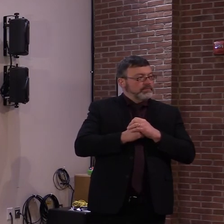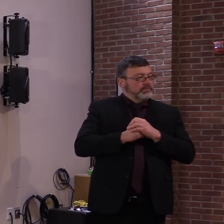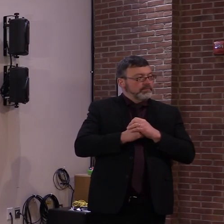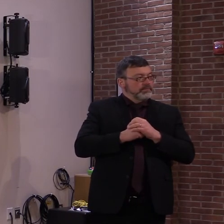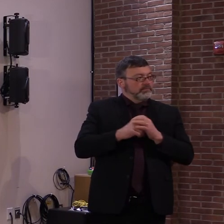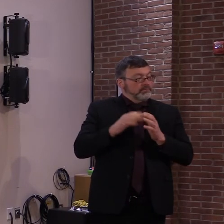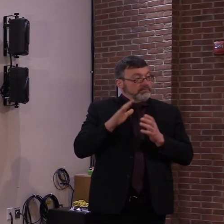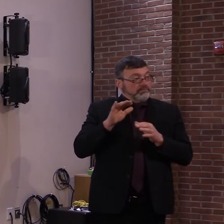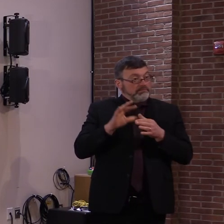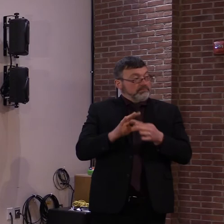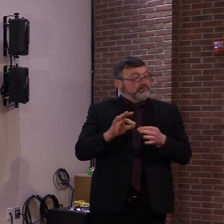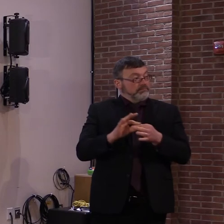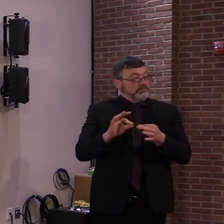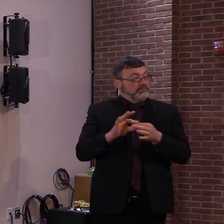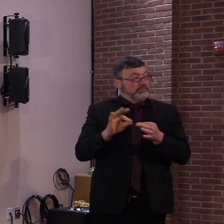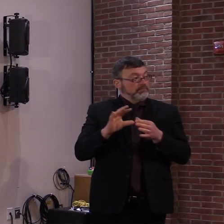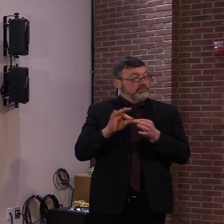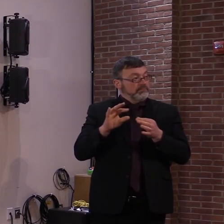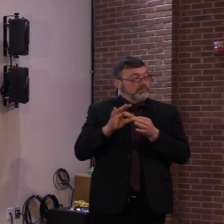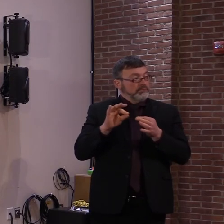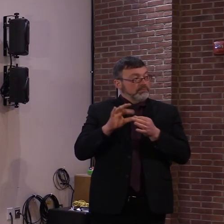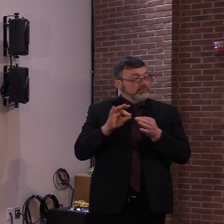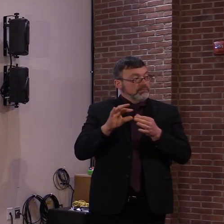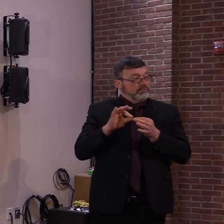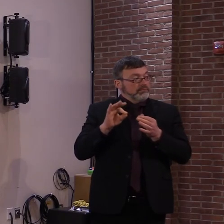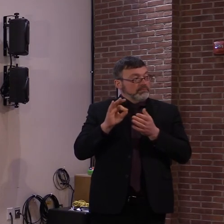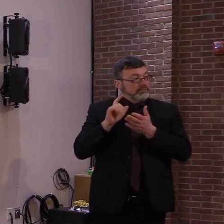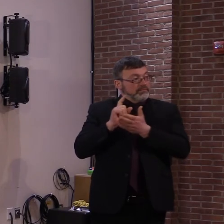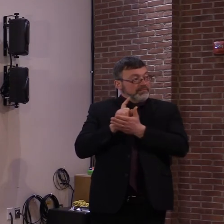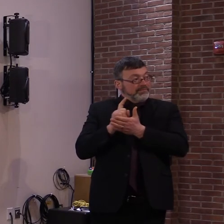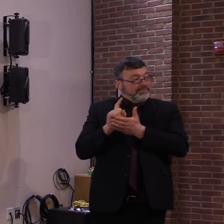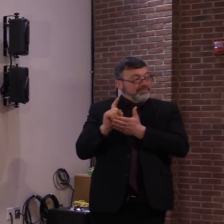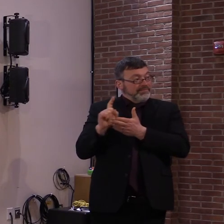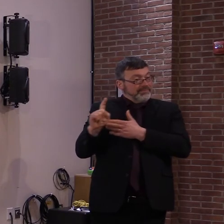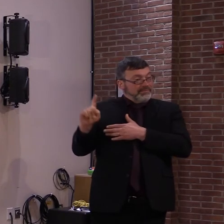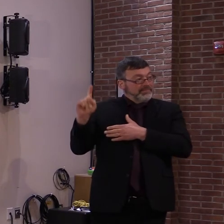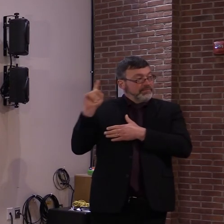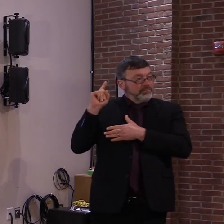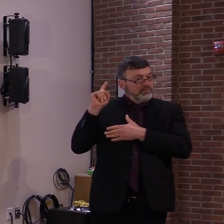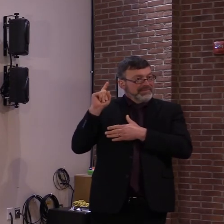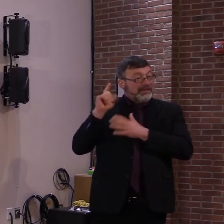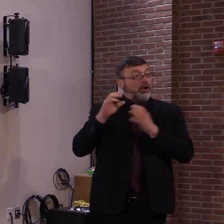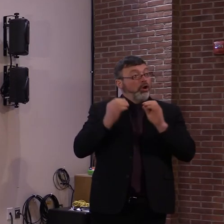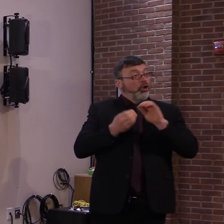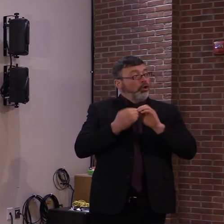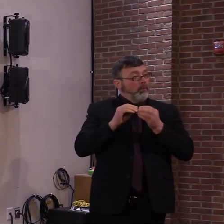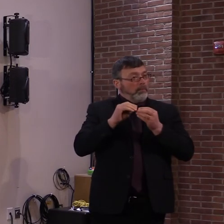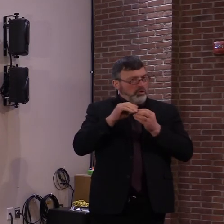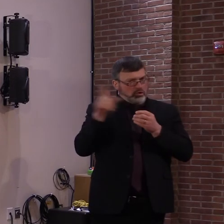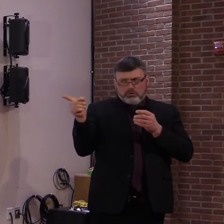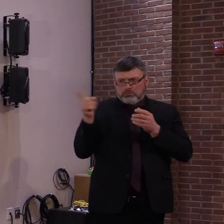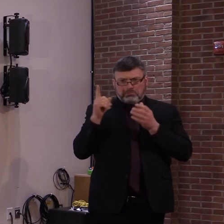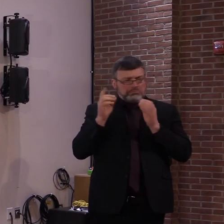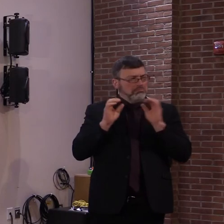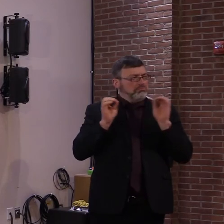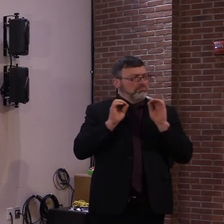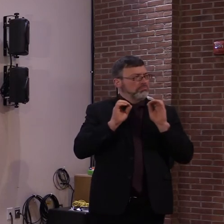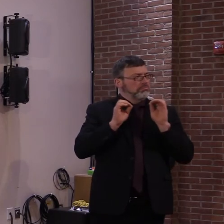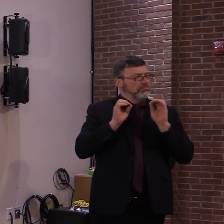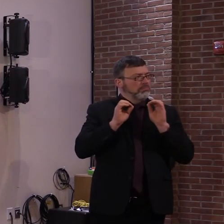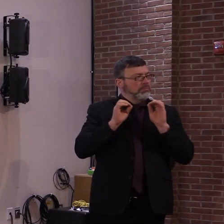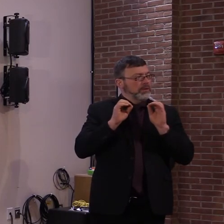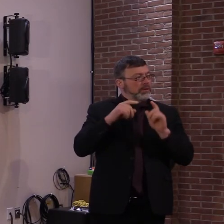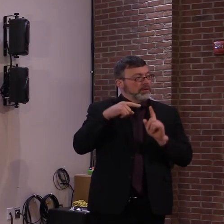vaccine acceptance rate. Can you now tell us more about the rate at which Vermonters offered the vaccine or refusing to take it?